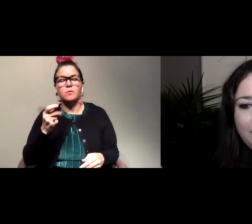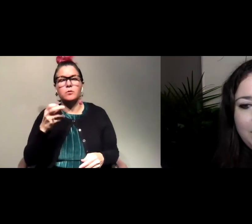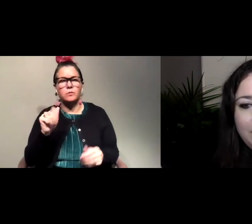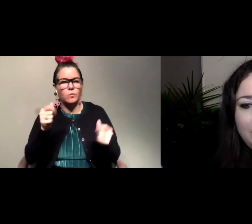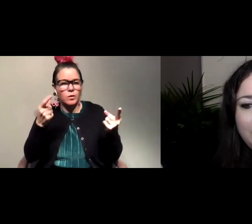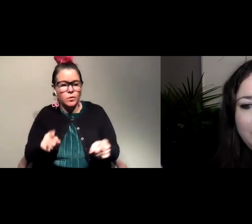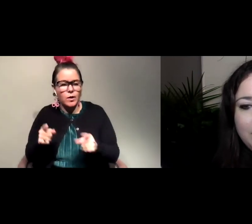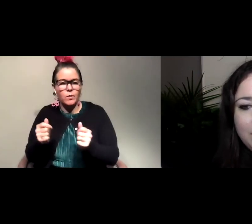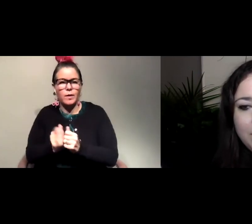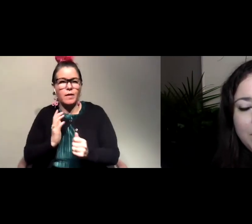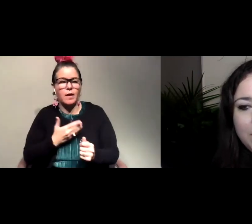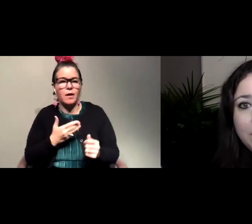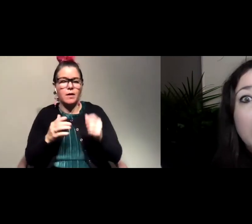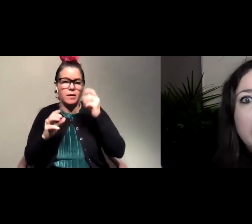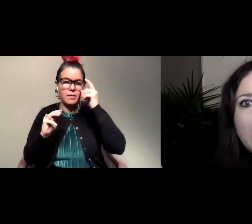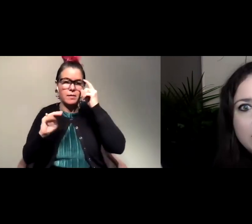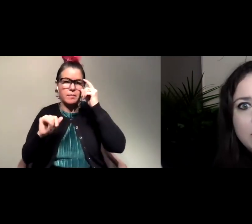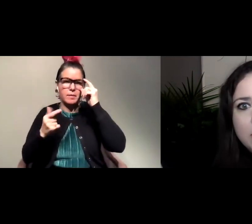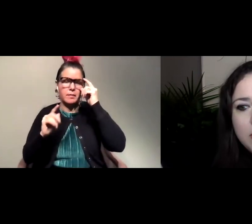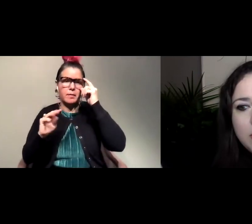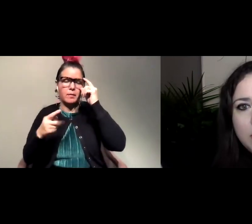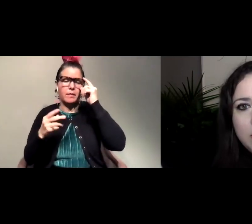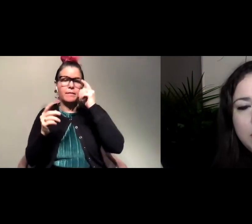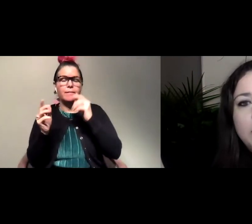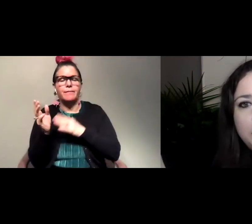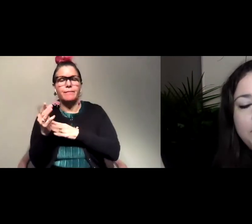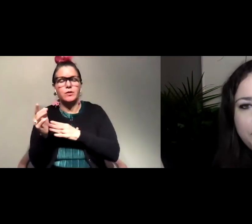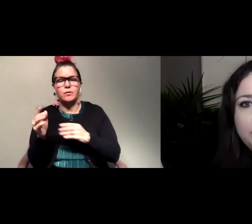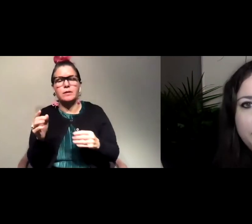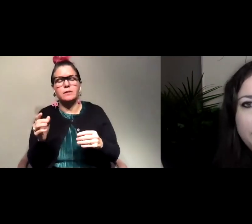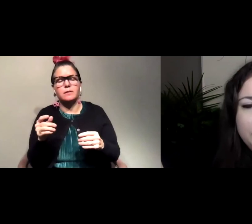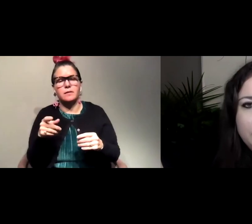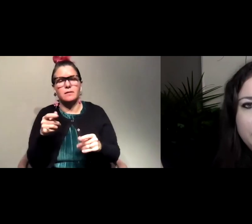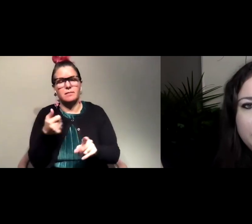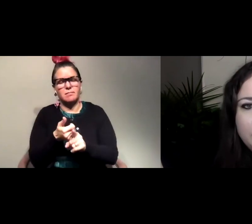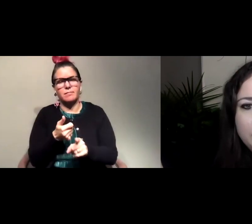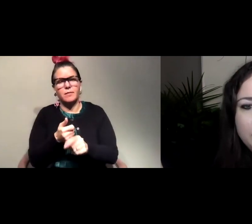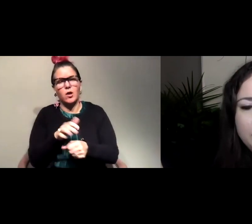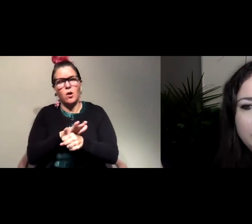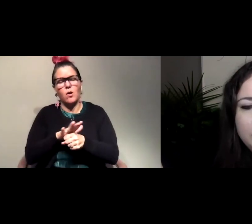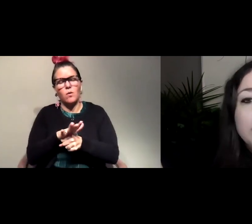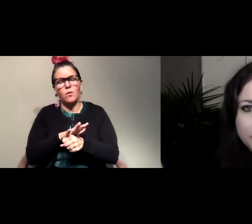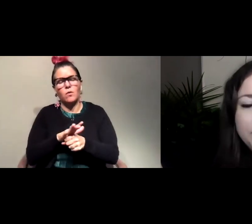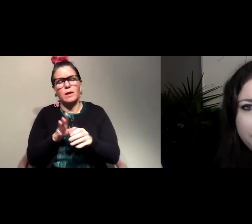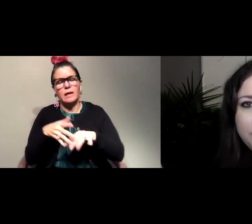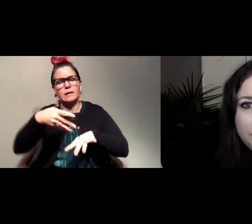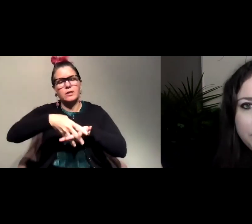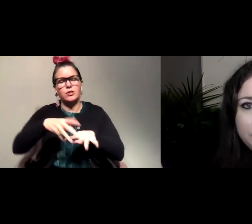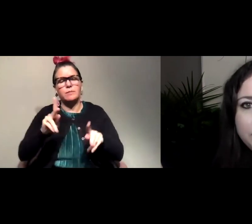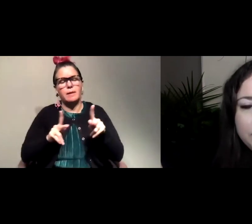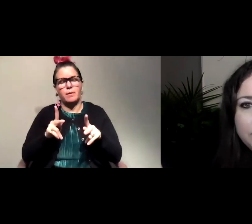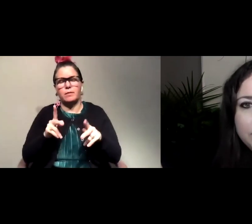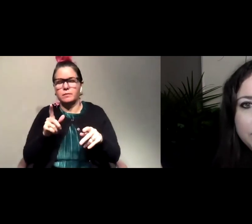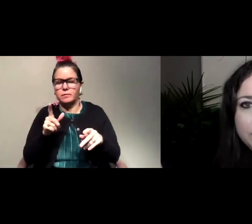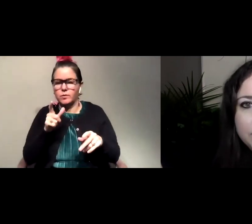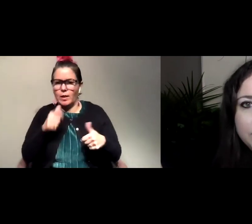with our Mi'kmaq fisheries. Um, so the Mi'kmaq, our local, or the local, the indigenous peoples local to this area,